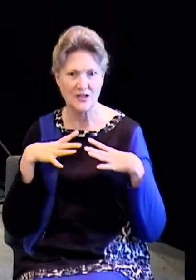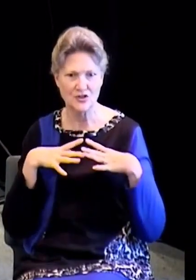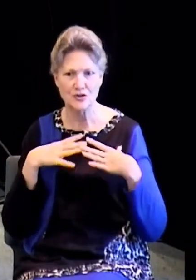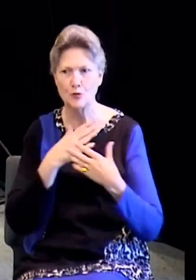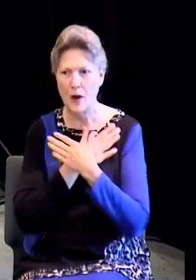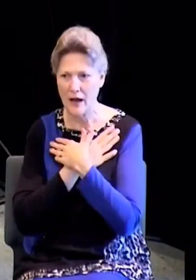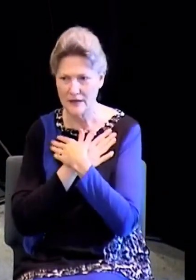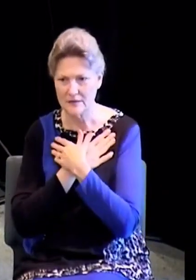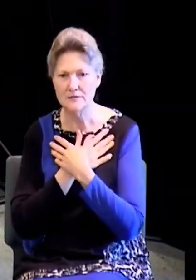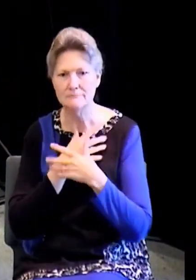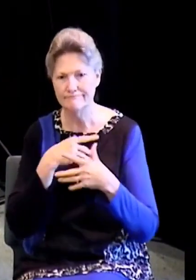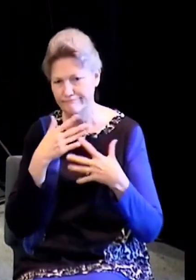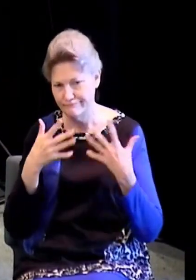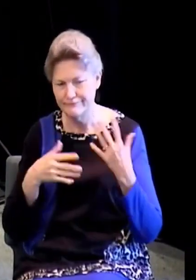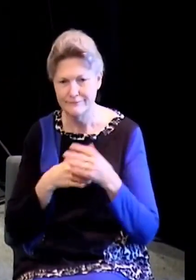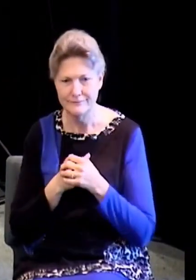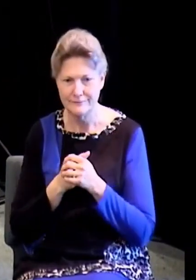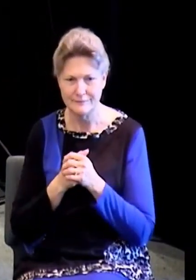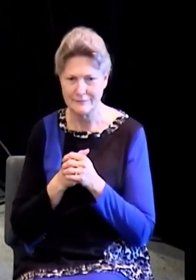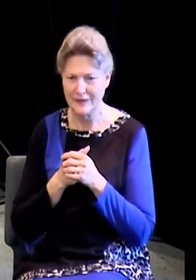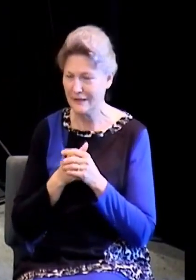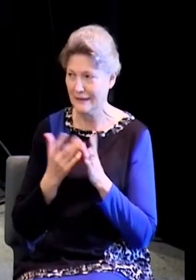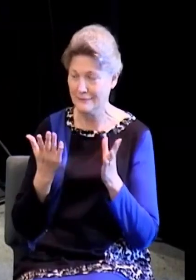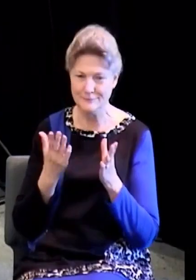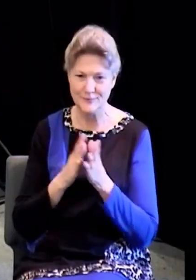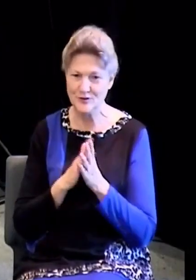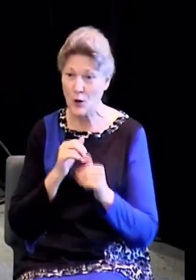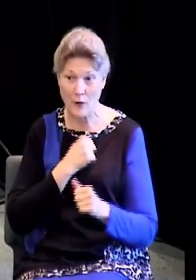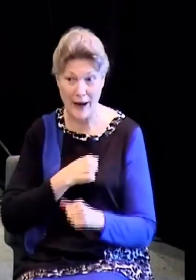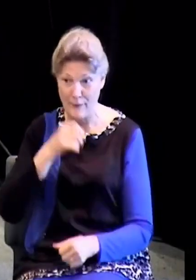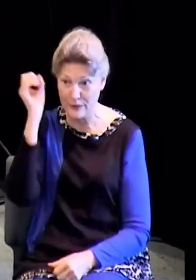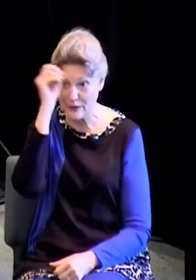It's amazing. Amazing what God can do. We've got a couple of new